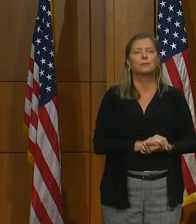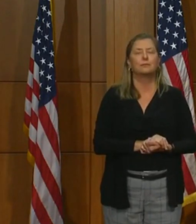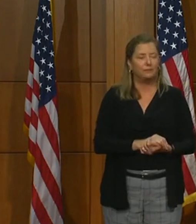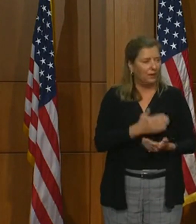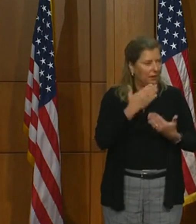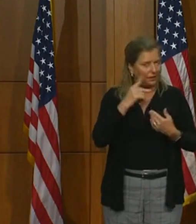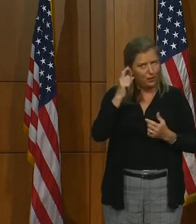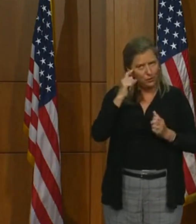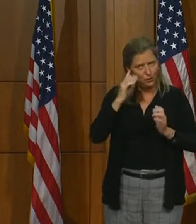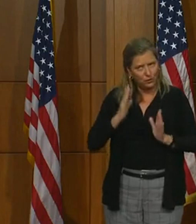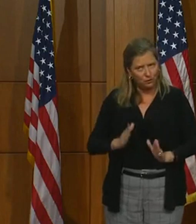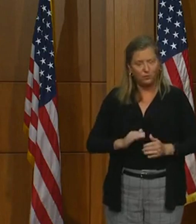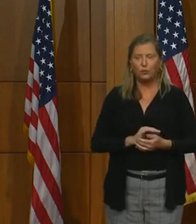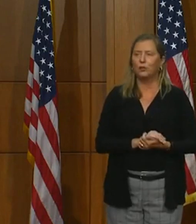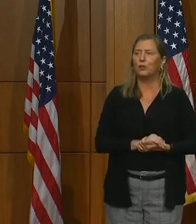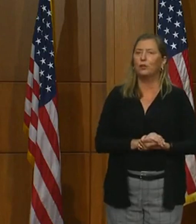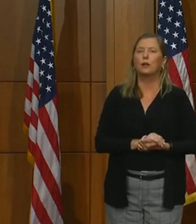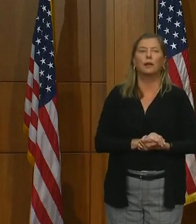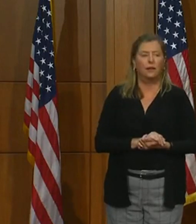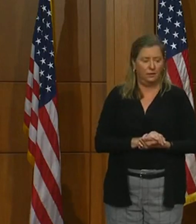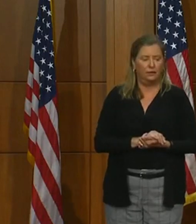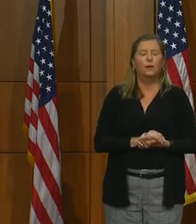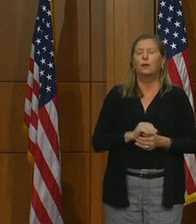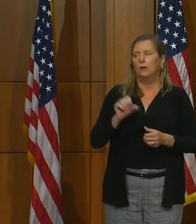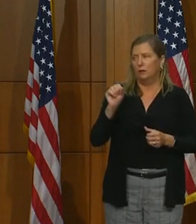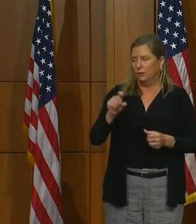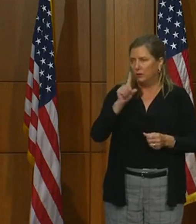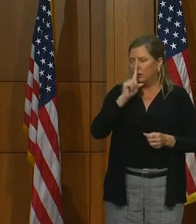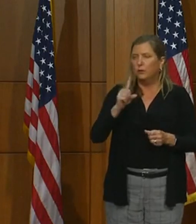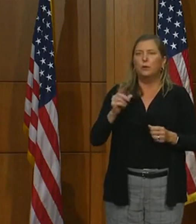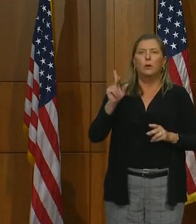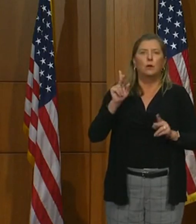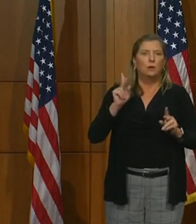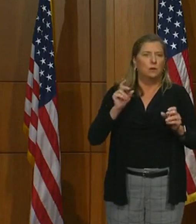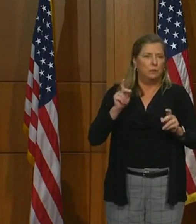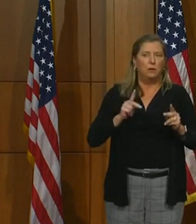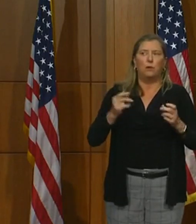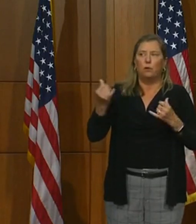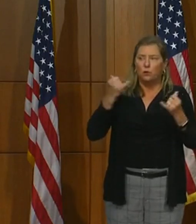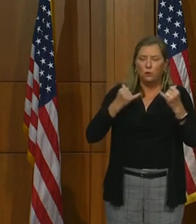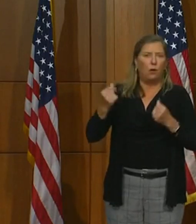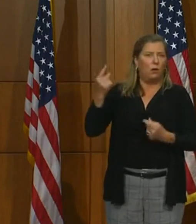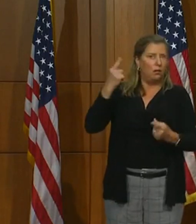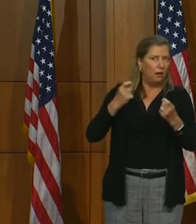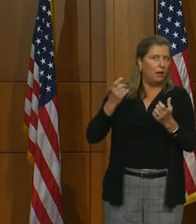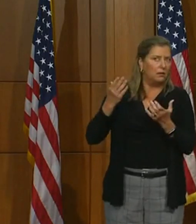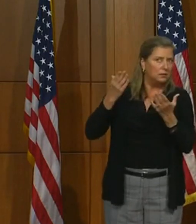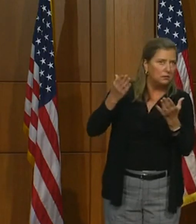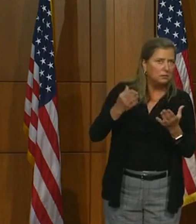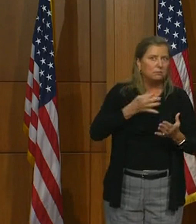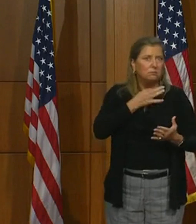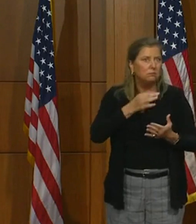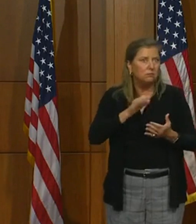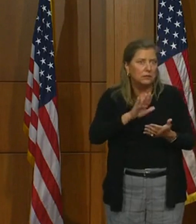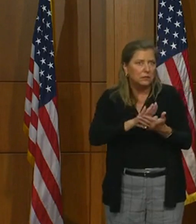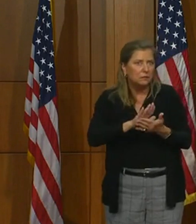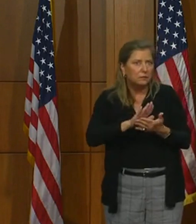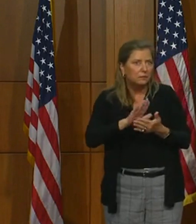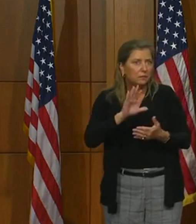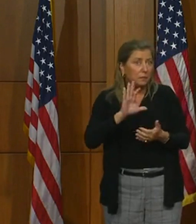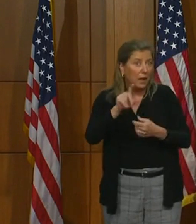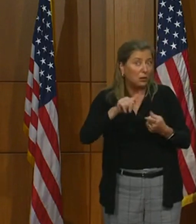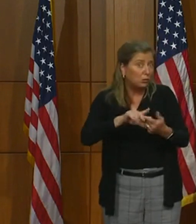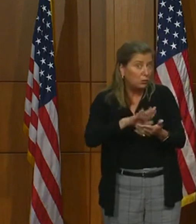Thank you, Governor. So we have gotten a lot of questions and inquiries and suggestions about our kids going back to school this fall. And